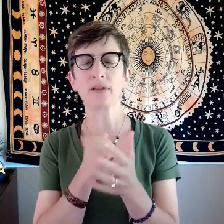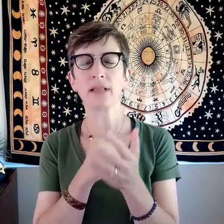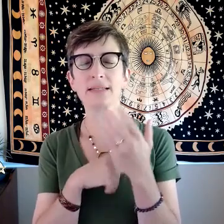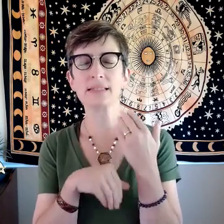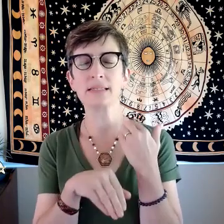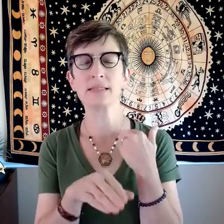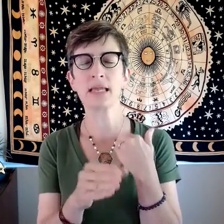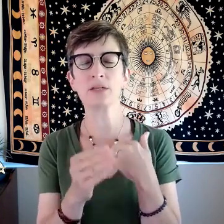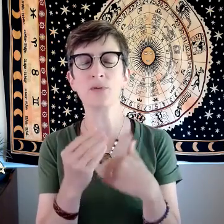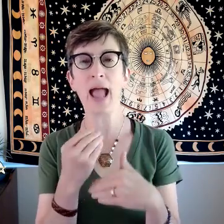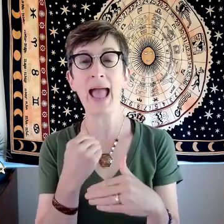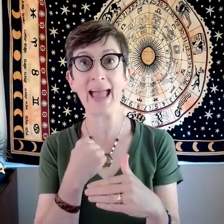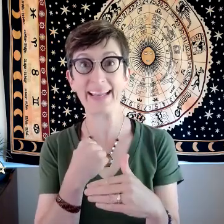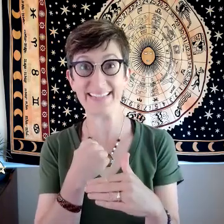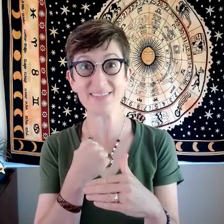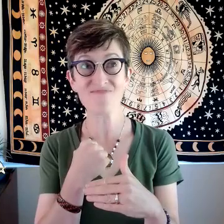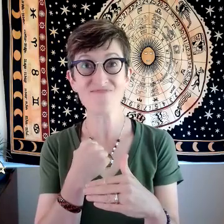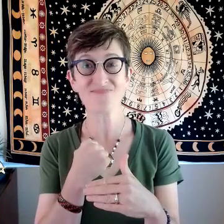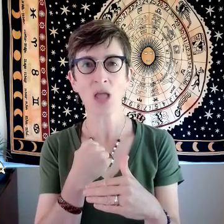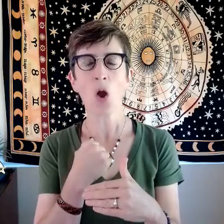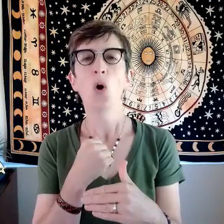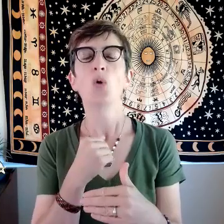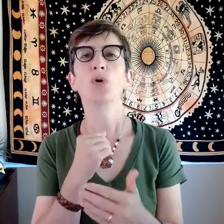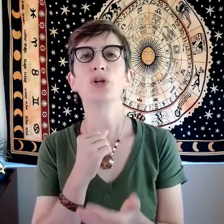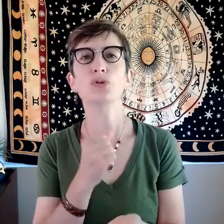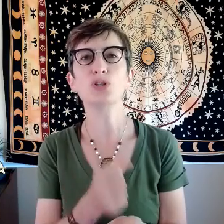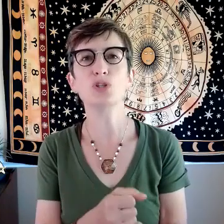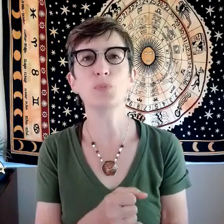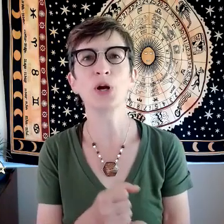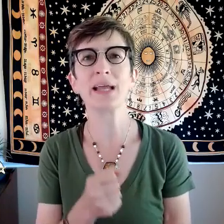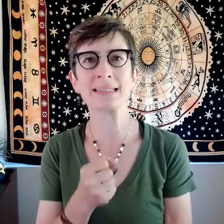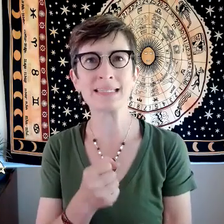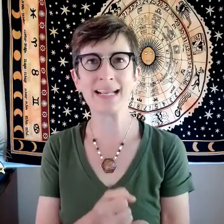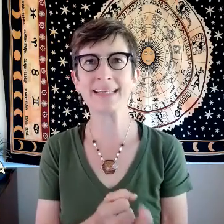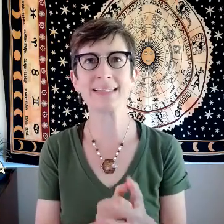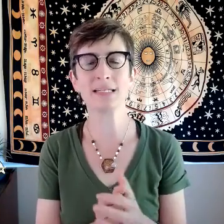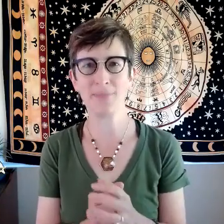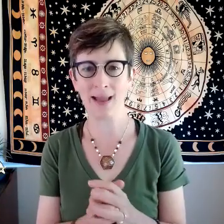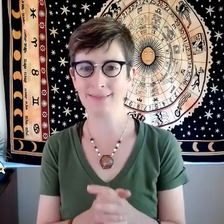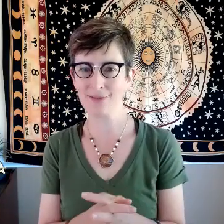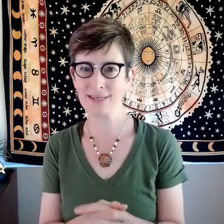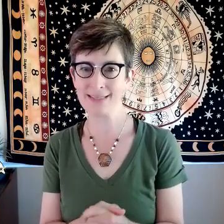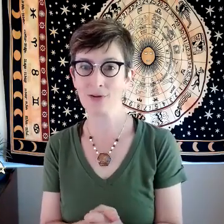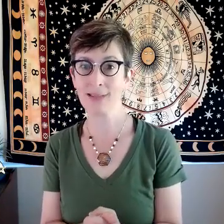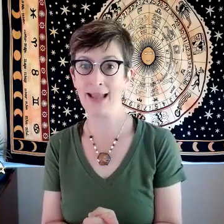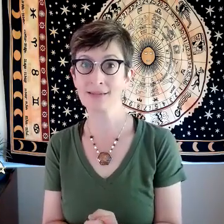classes that you had were you super excited about every single class